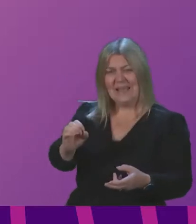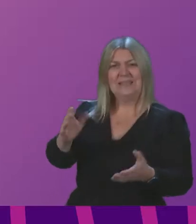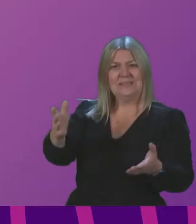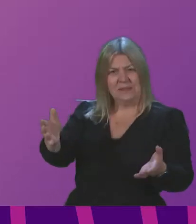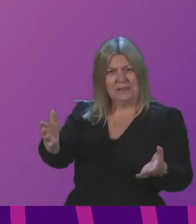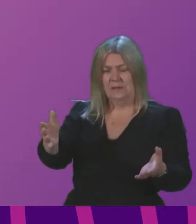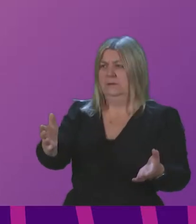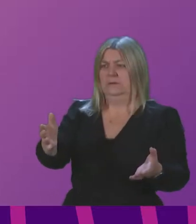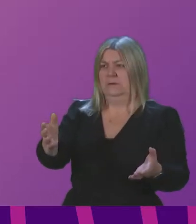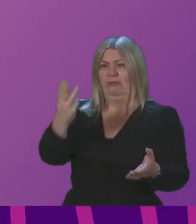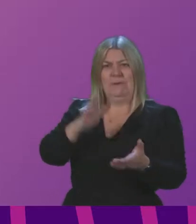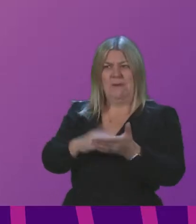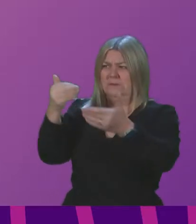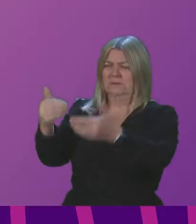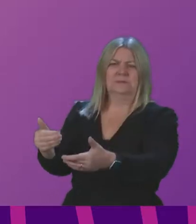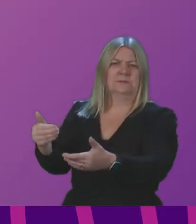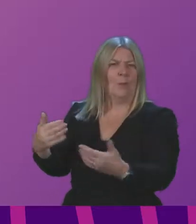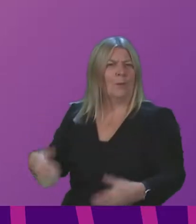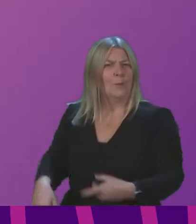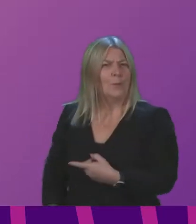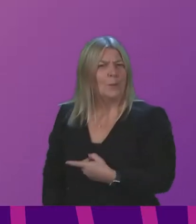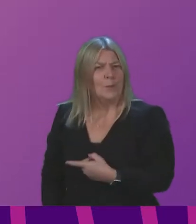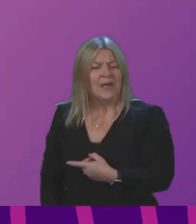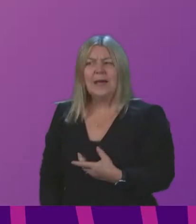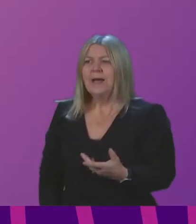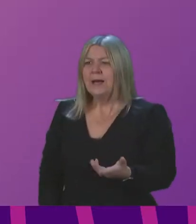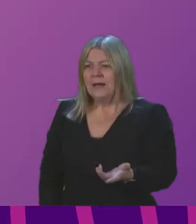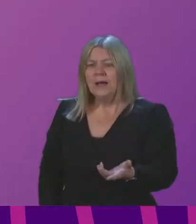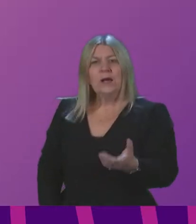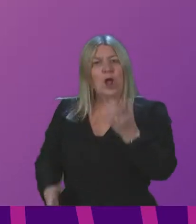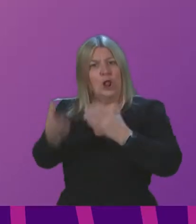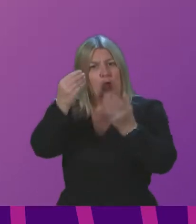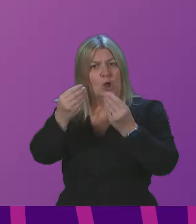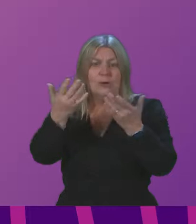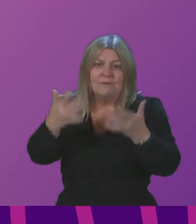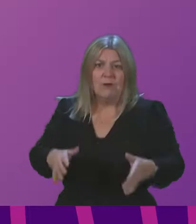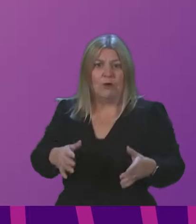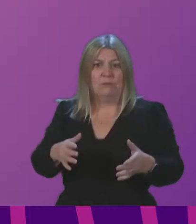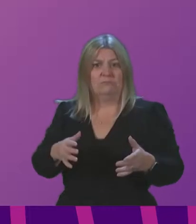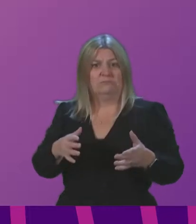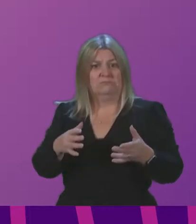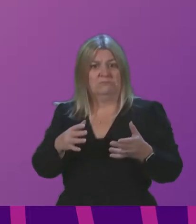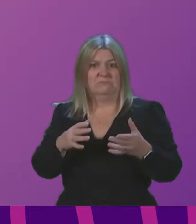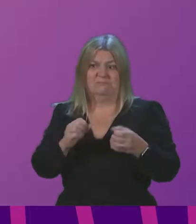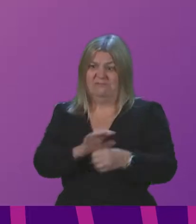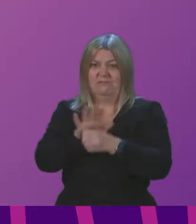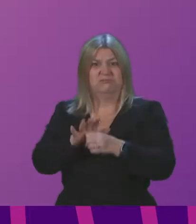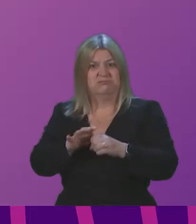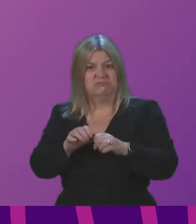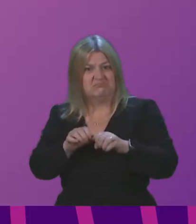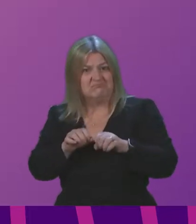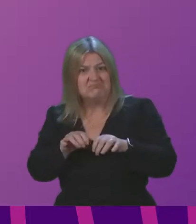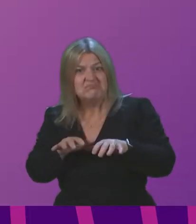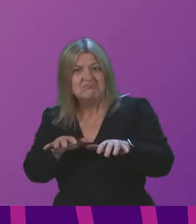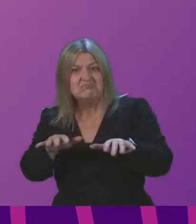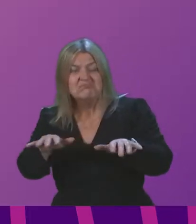just in the last three months. If there's anything we should learn about the virus, it must surely be that it will find a